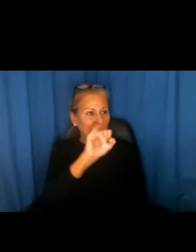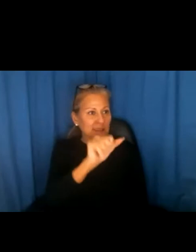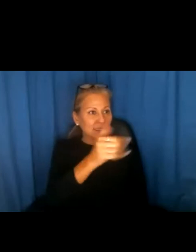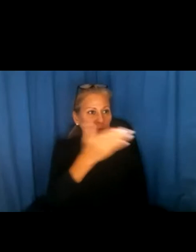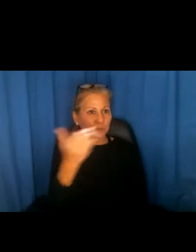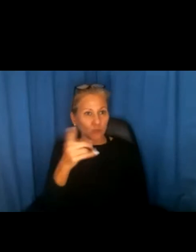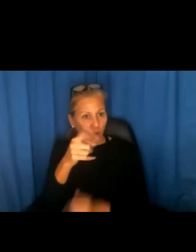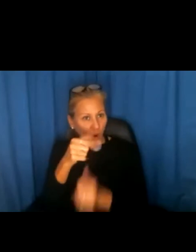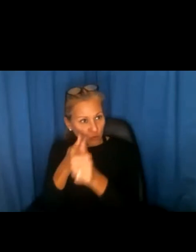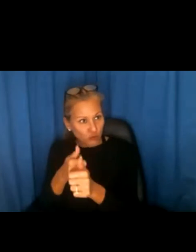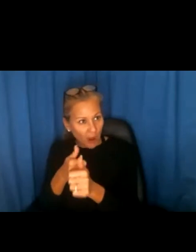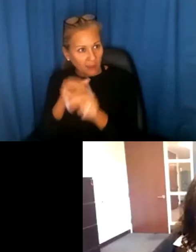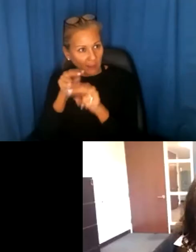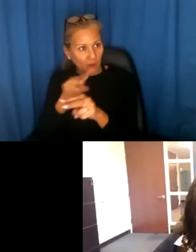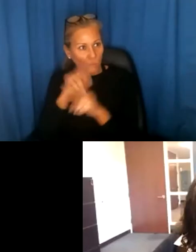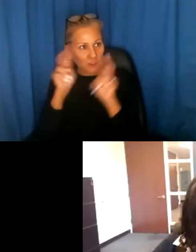tracking those issues.